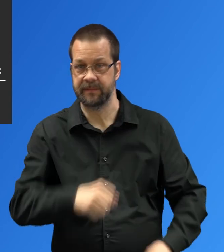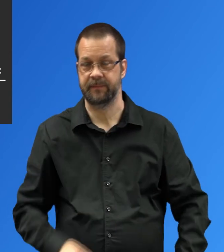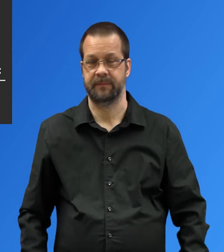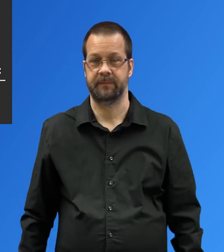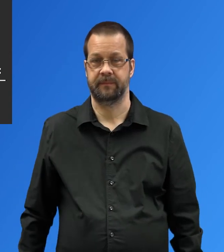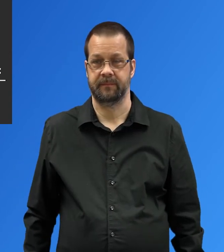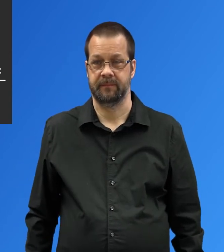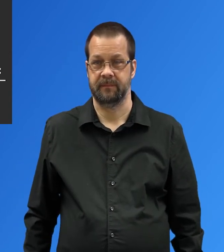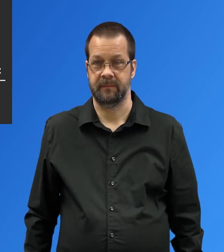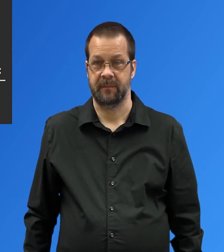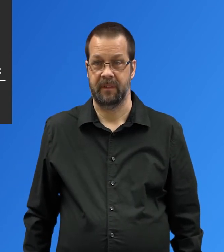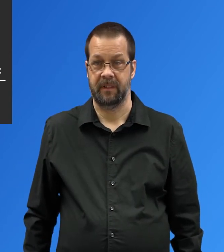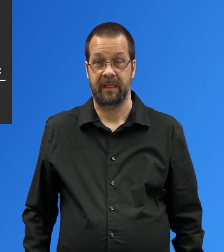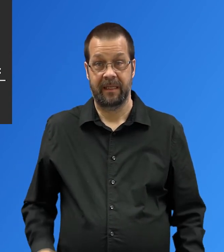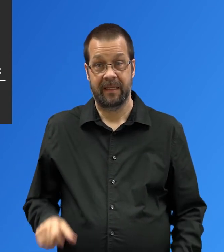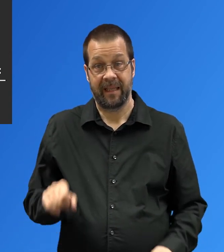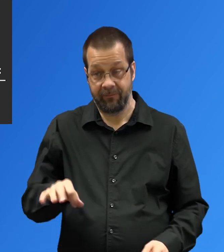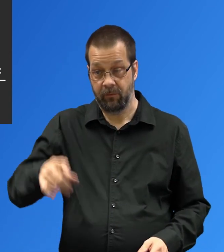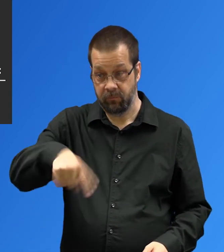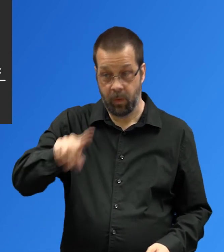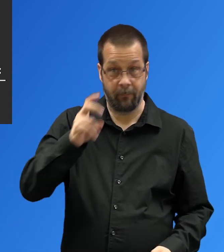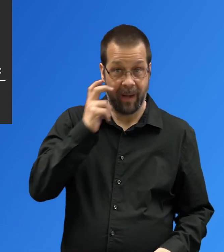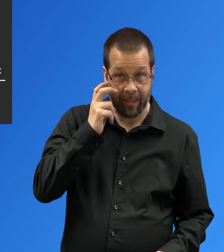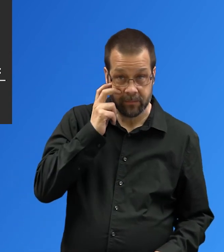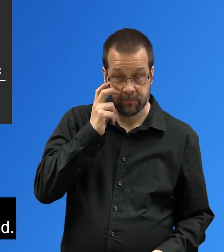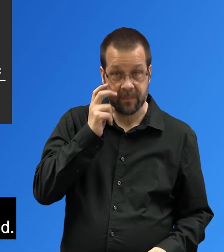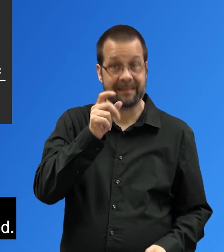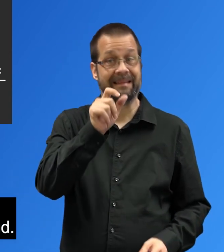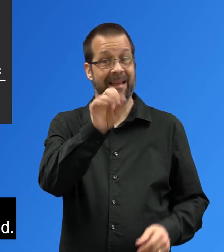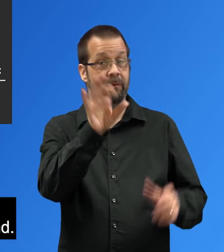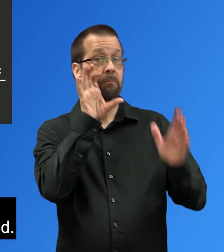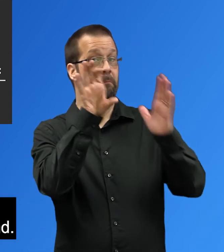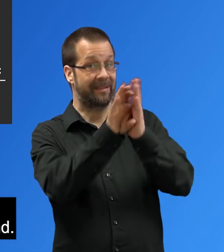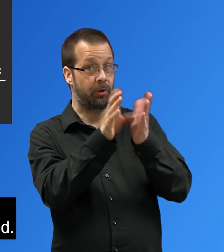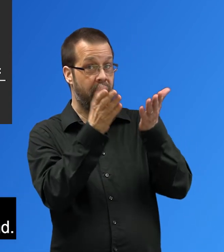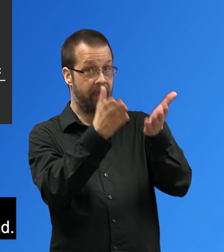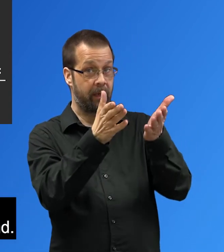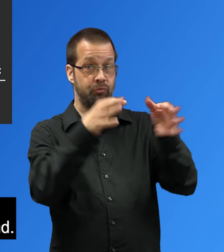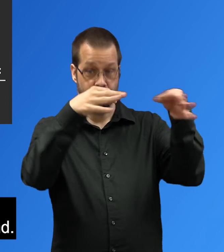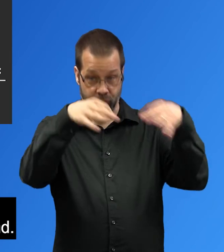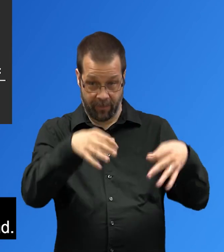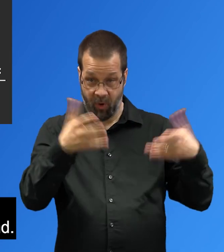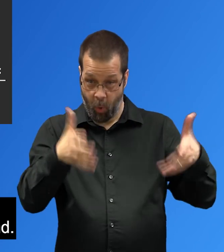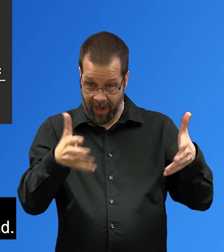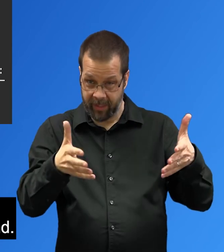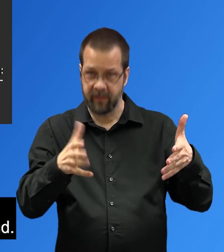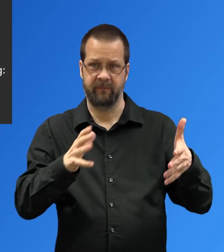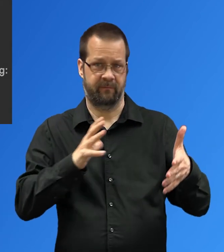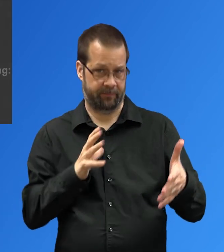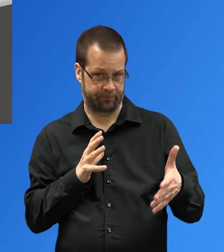description should not be needed Otherwise, a video with audio description can be posted to assist people who are blind